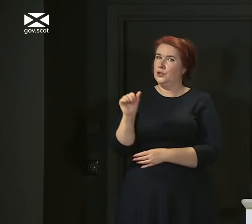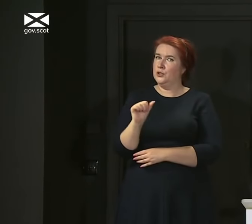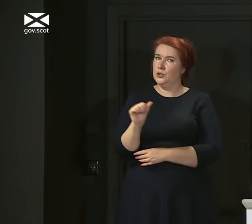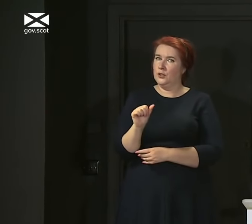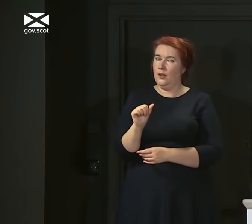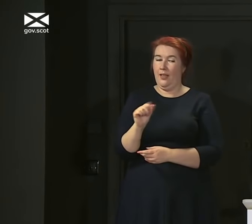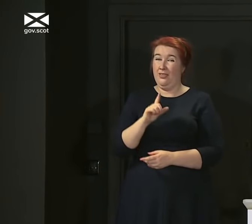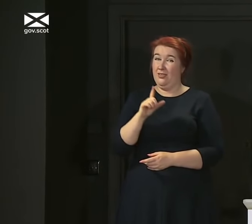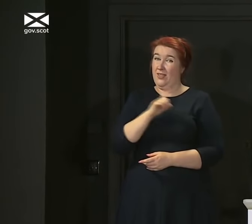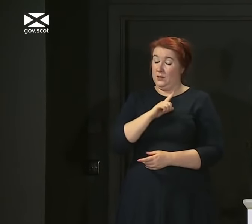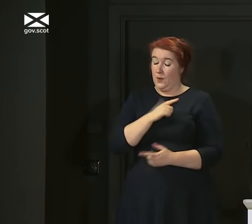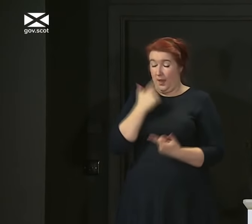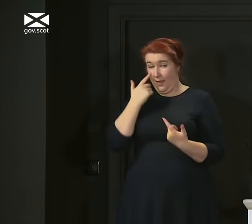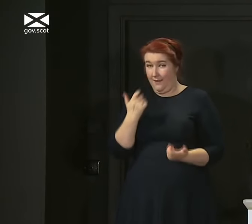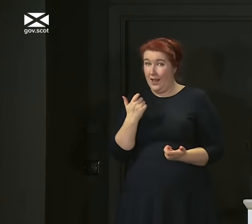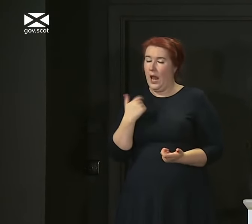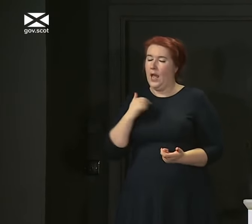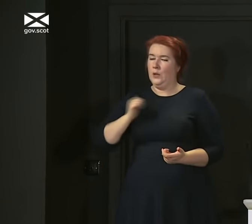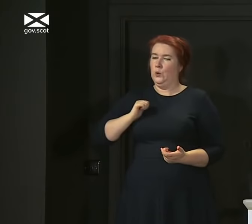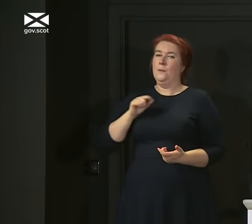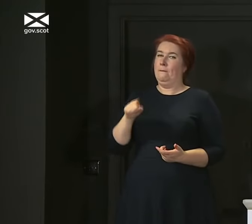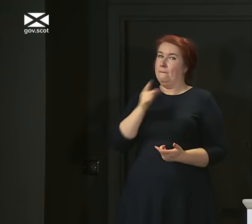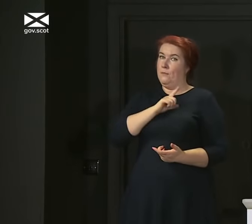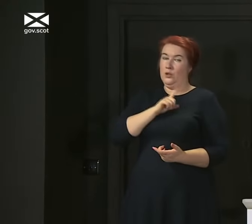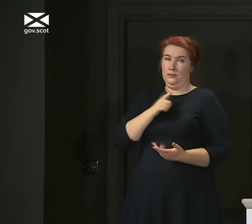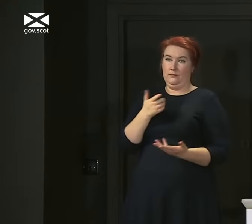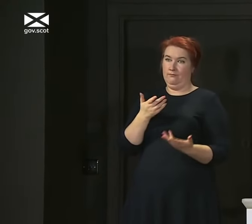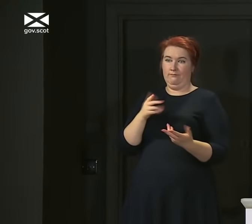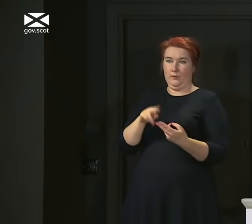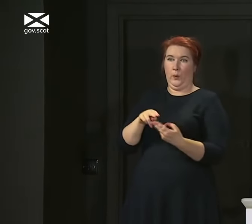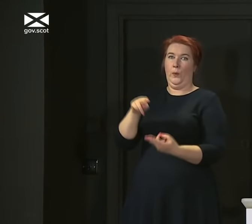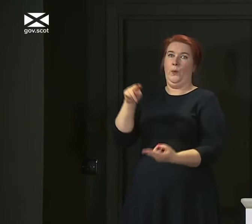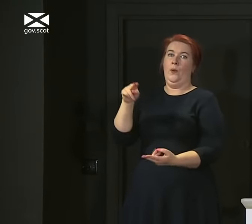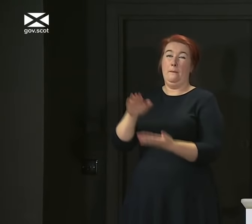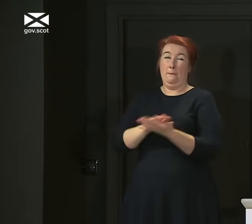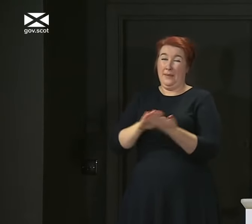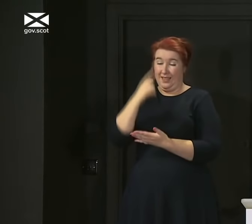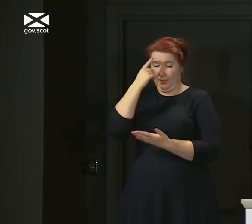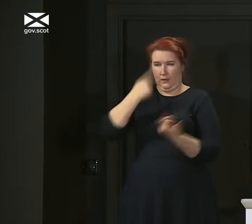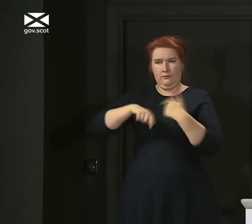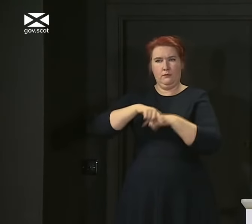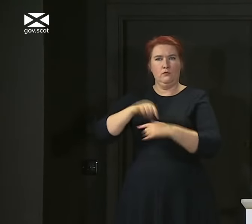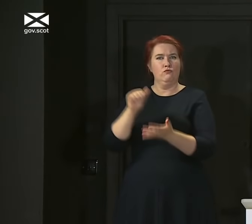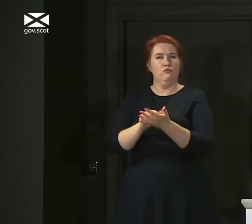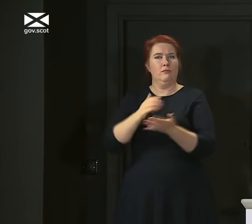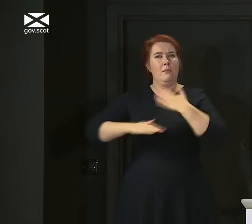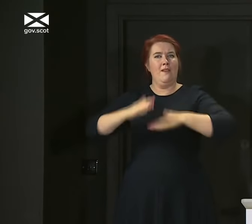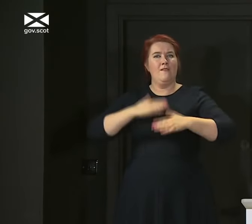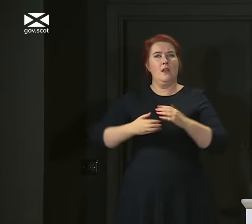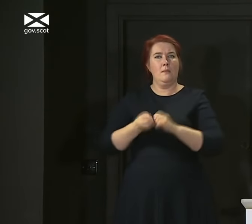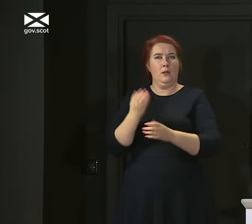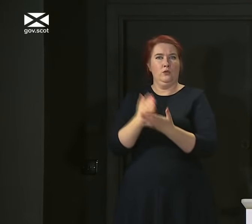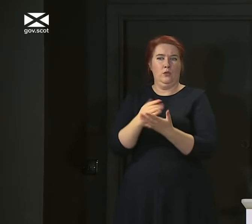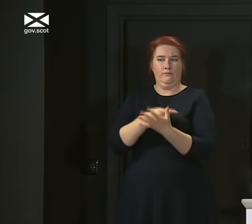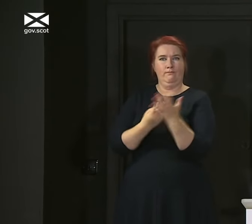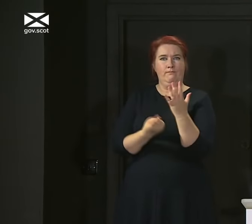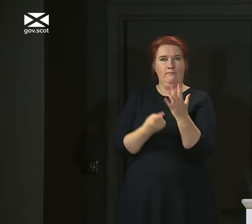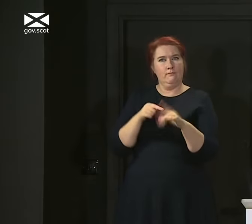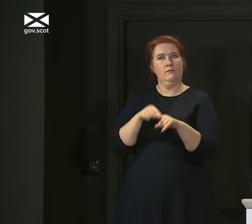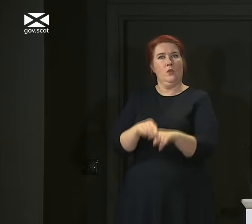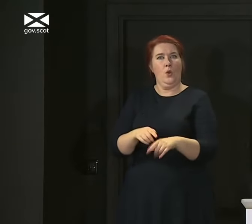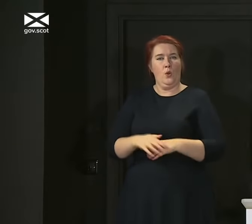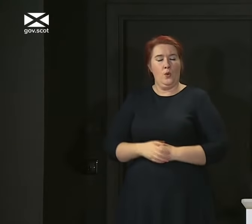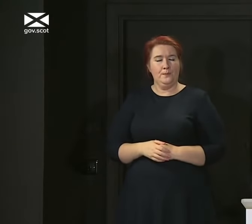precautionary basis, I'm going to assume that that is the case because I think that means that we're more likely to do all the right things to try to crack down on that.